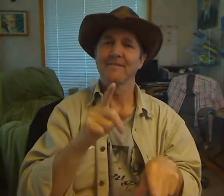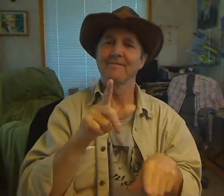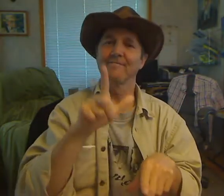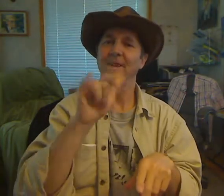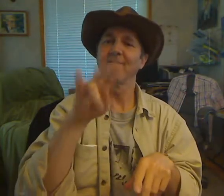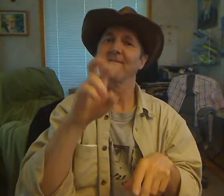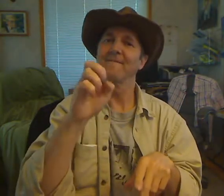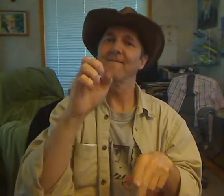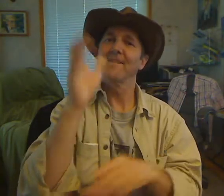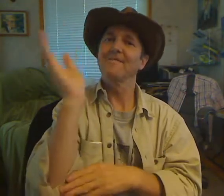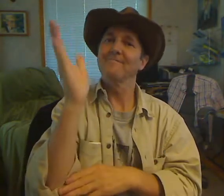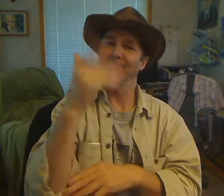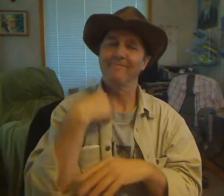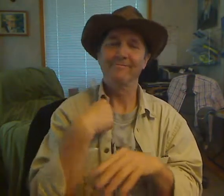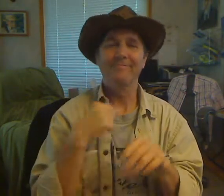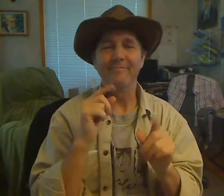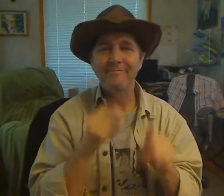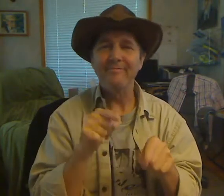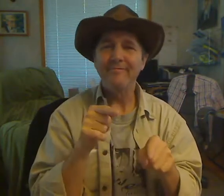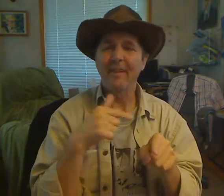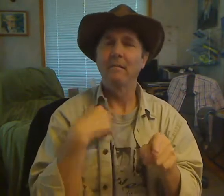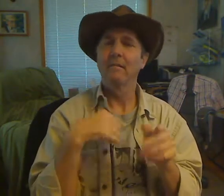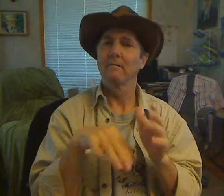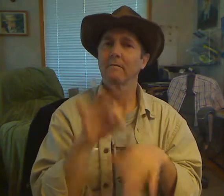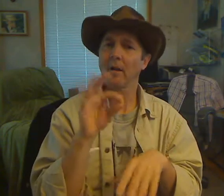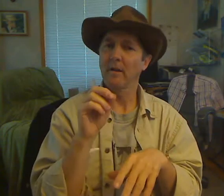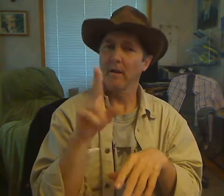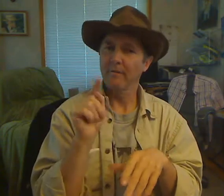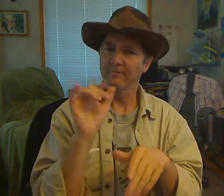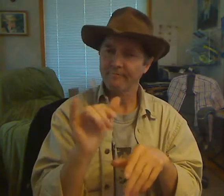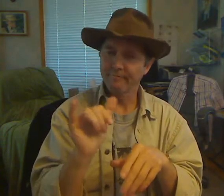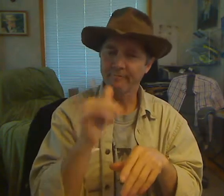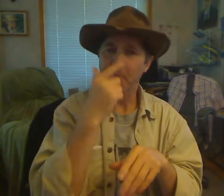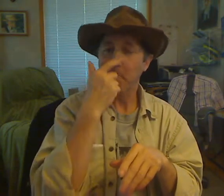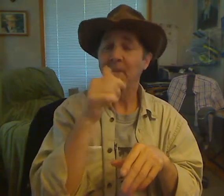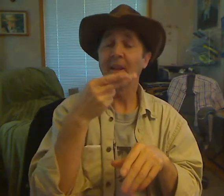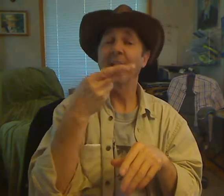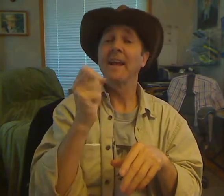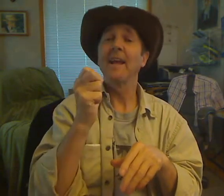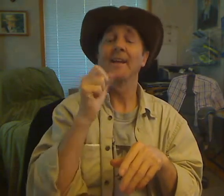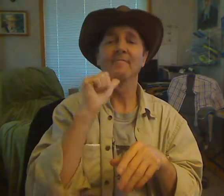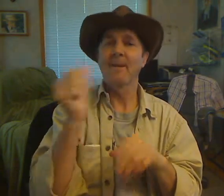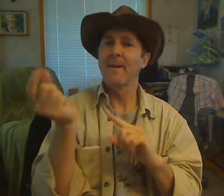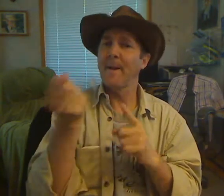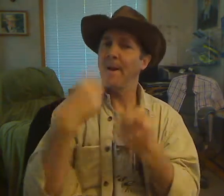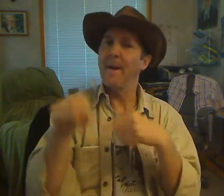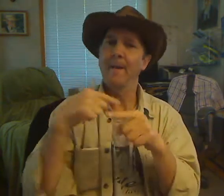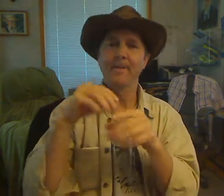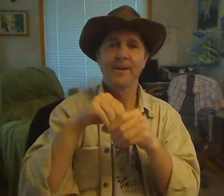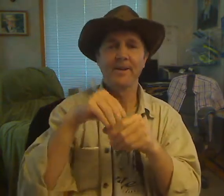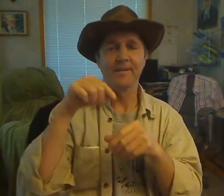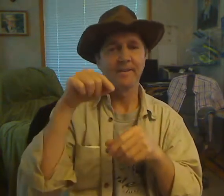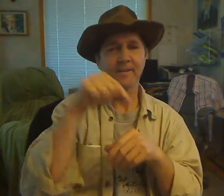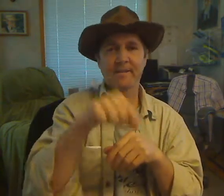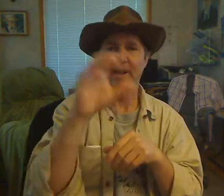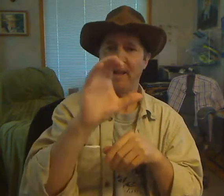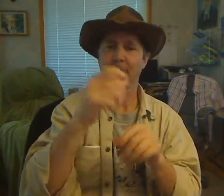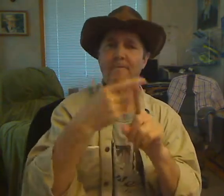500 name-brand manufacturers. Everything, including furniture, cabinets, appliances, flooring, lighting fixtures, and so much